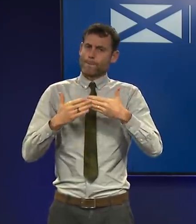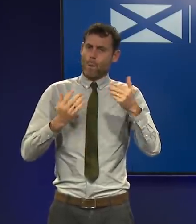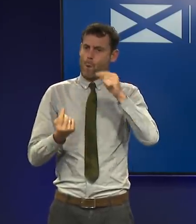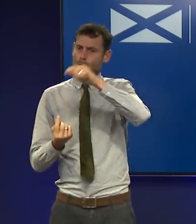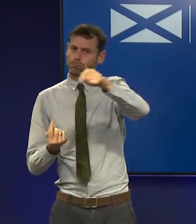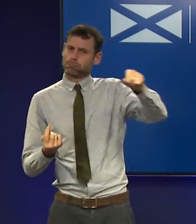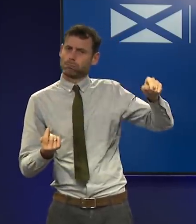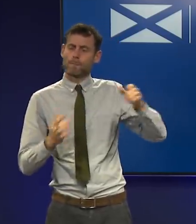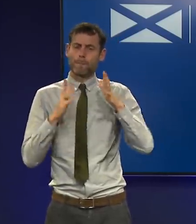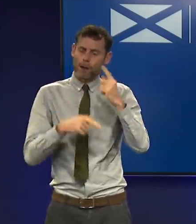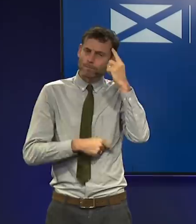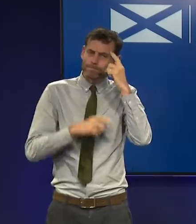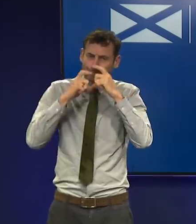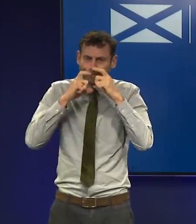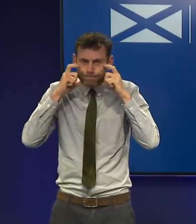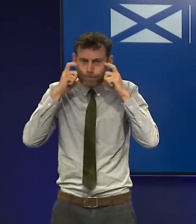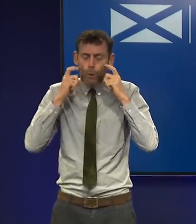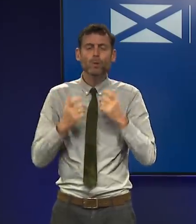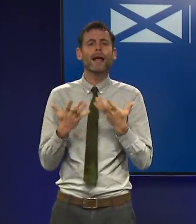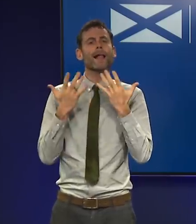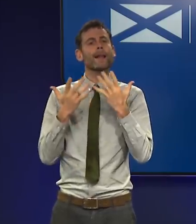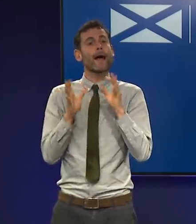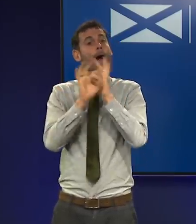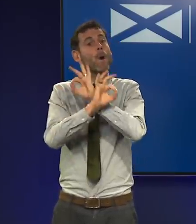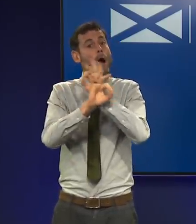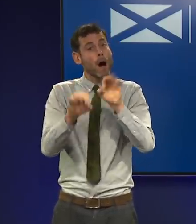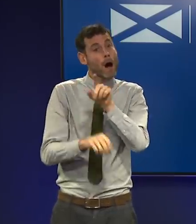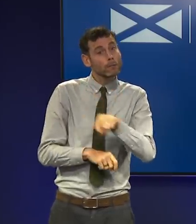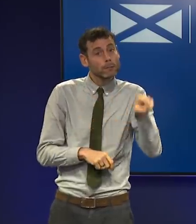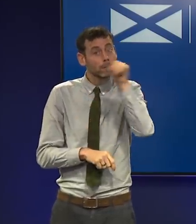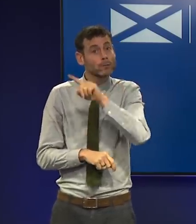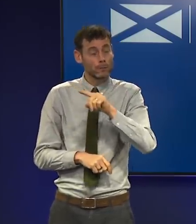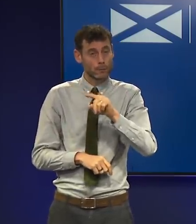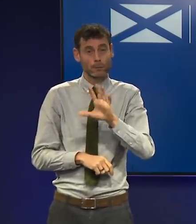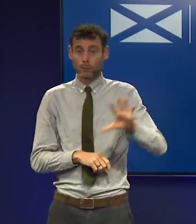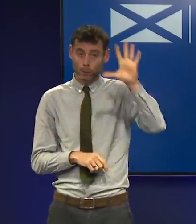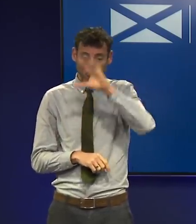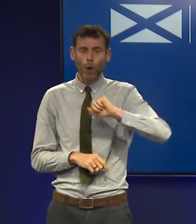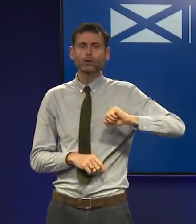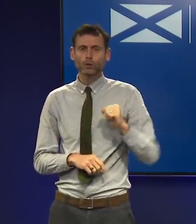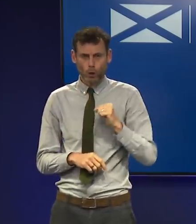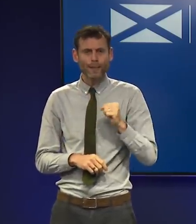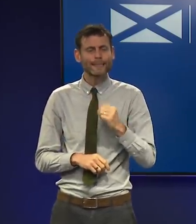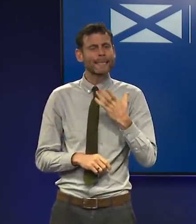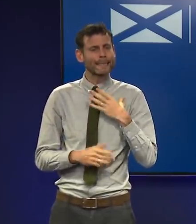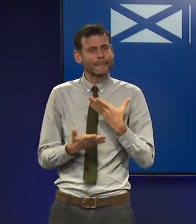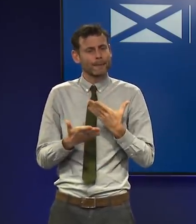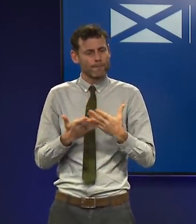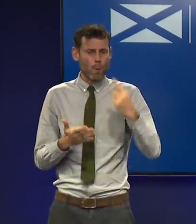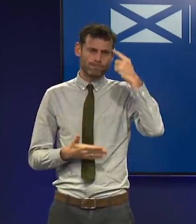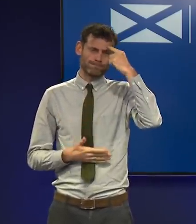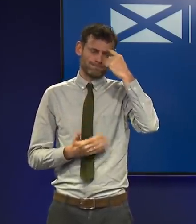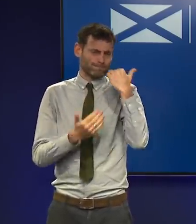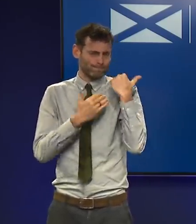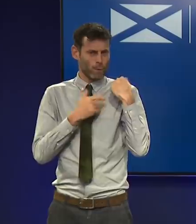So at this stage, we are asking people, everybody across the country, to significantly step up and increase compliance